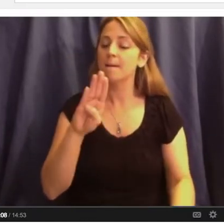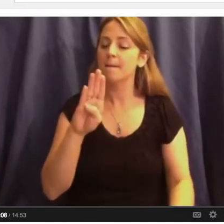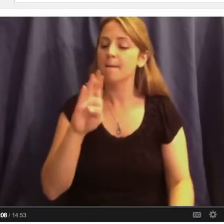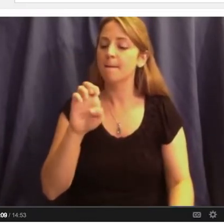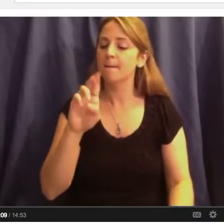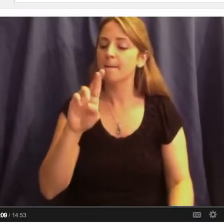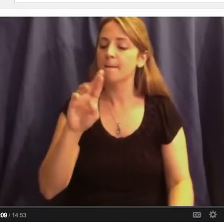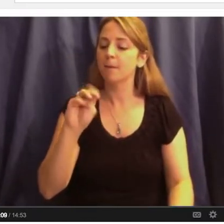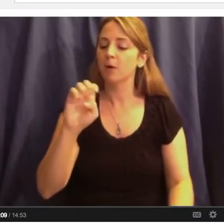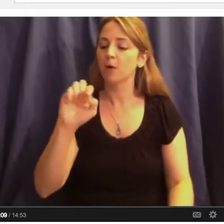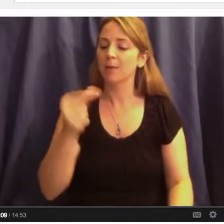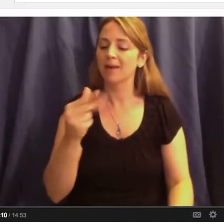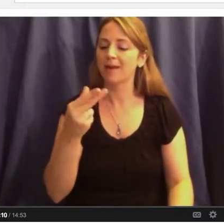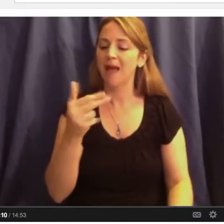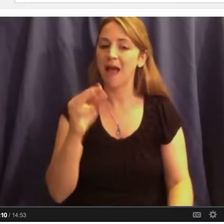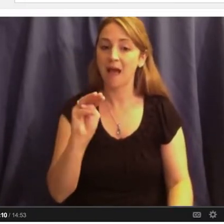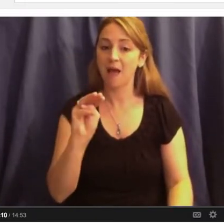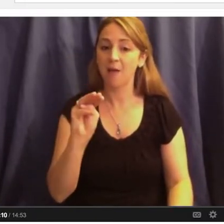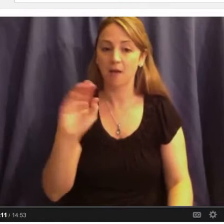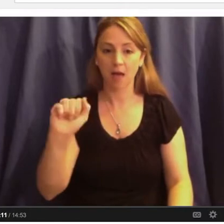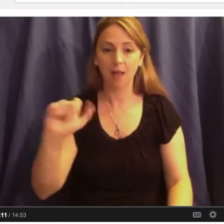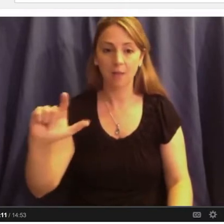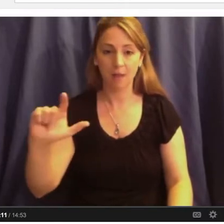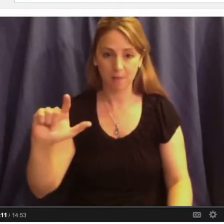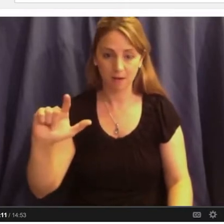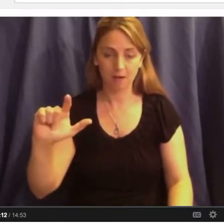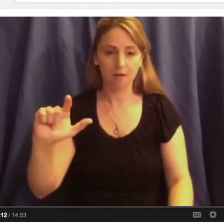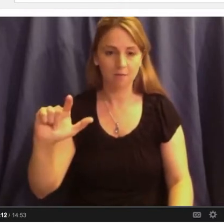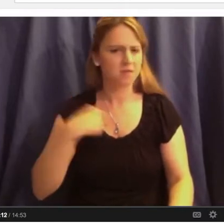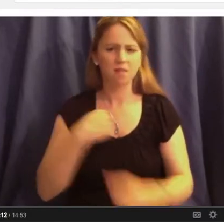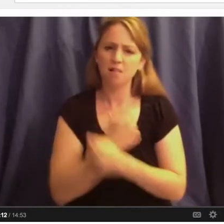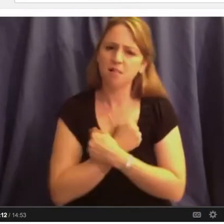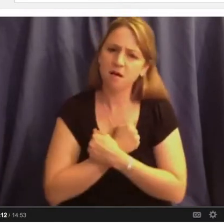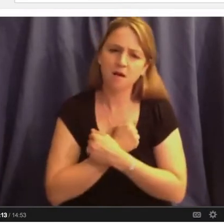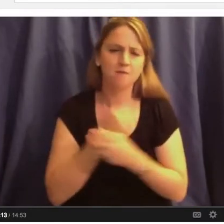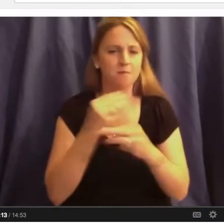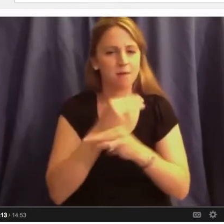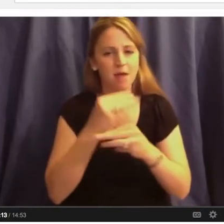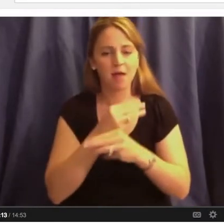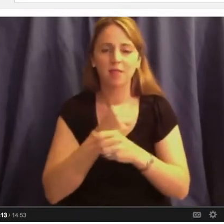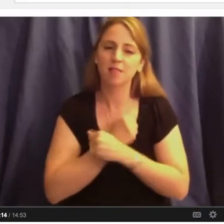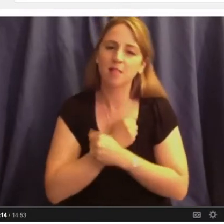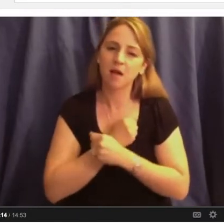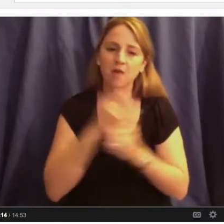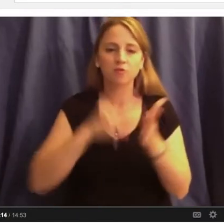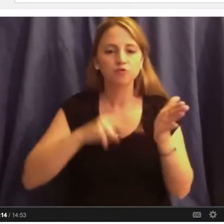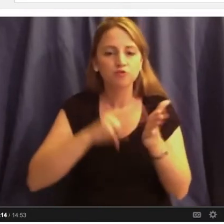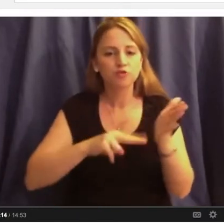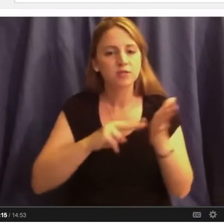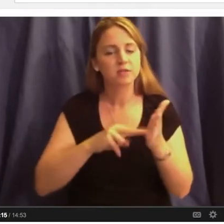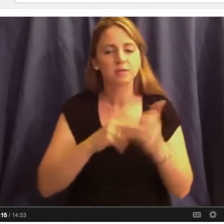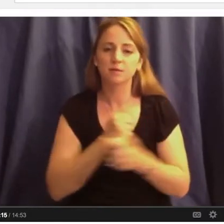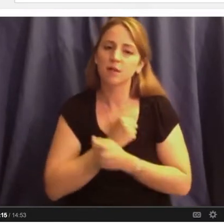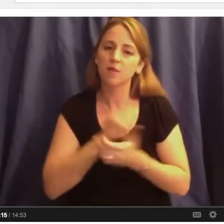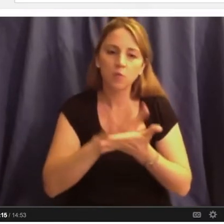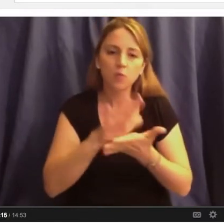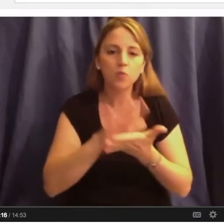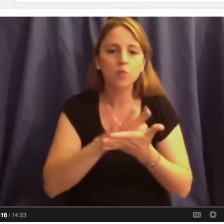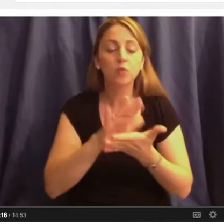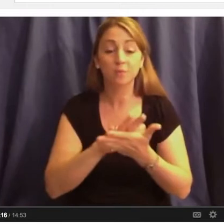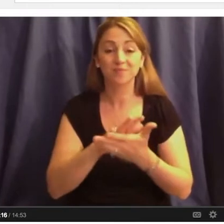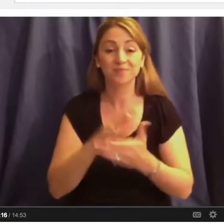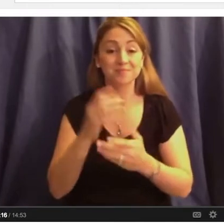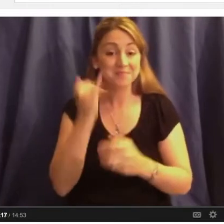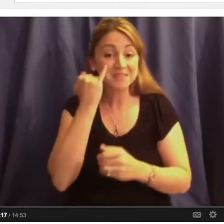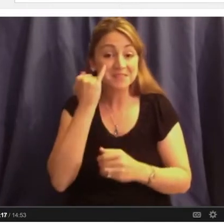A's, a kid who loved math, who loved to read, a kid who would say to the teacher when the teacher said, here are 10